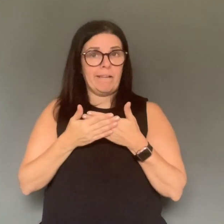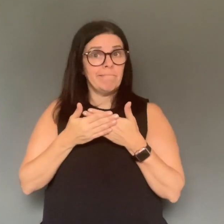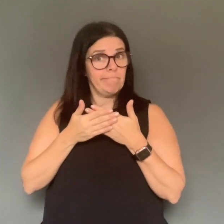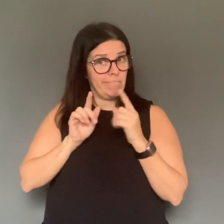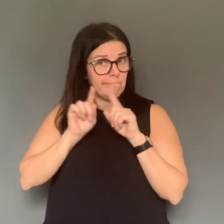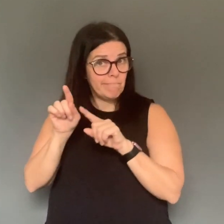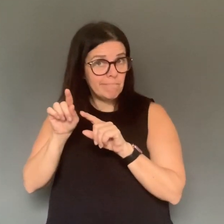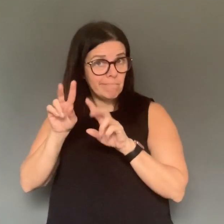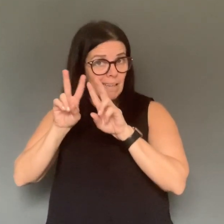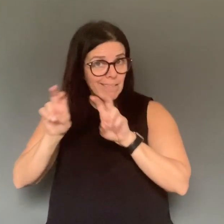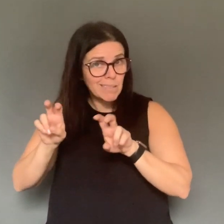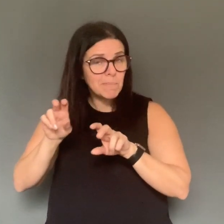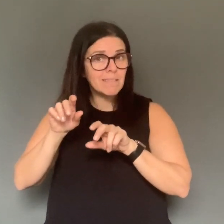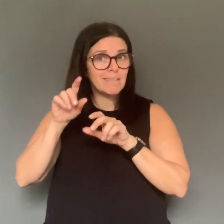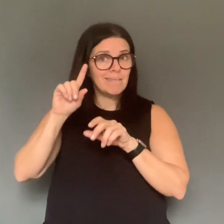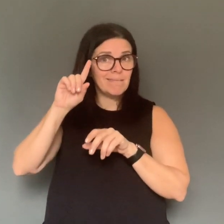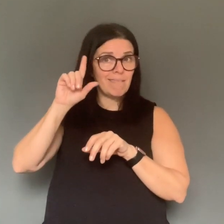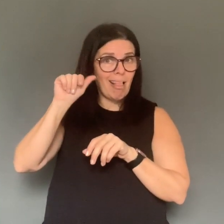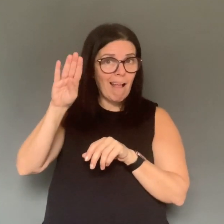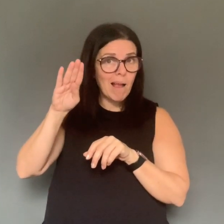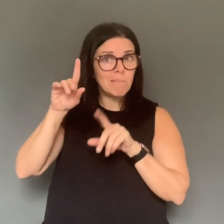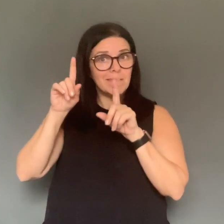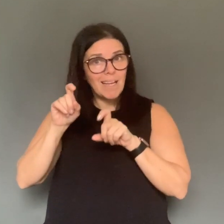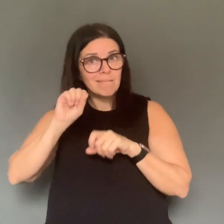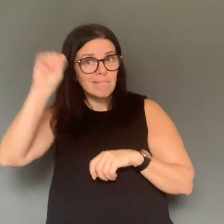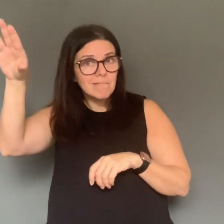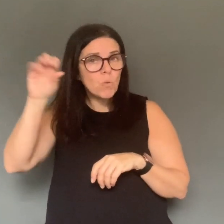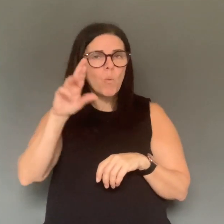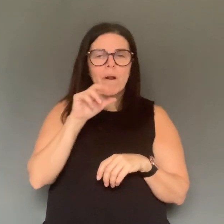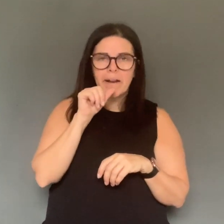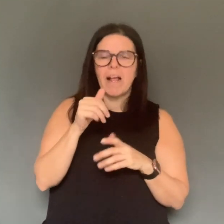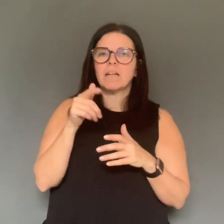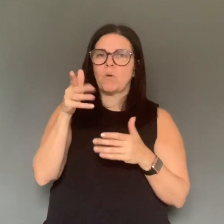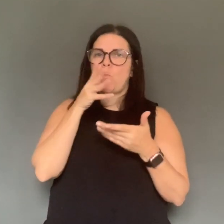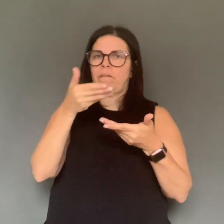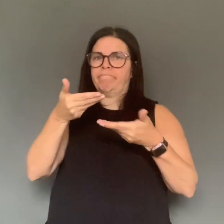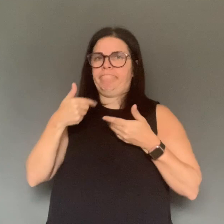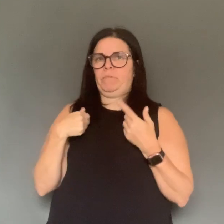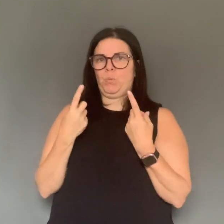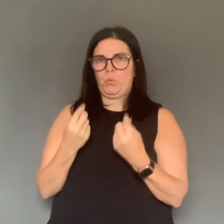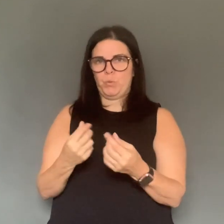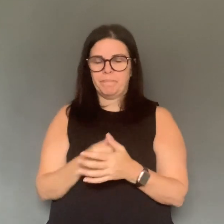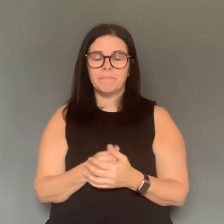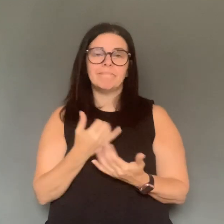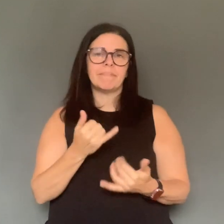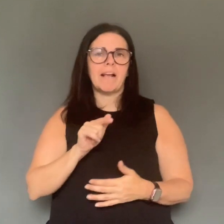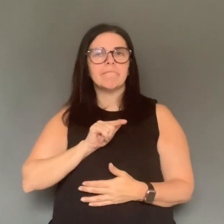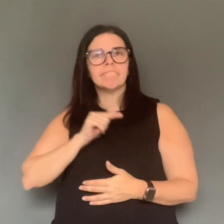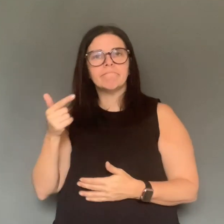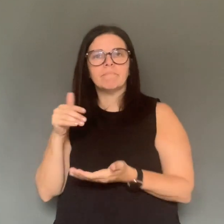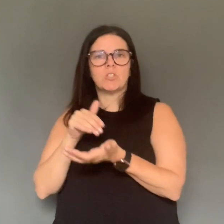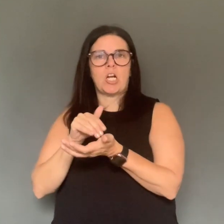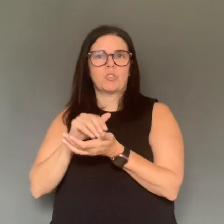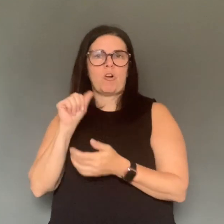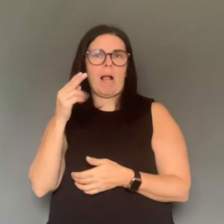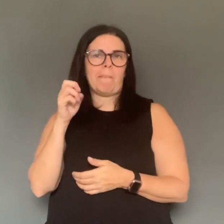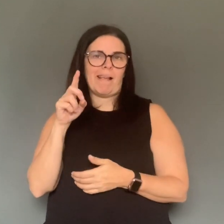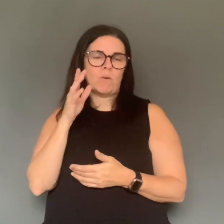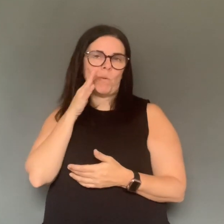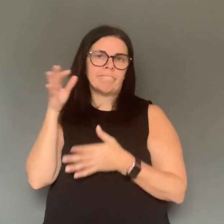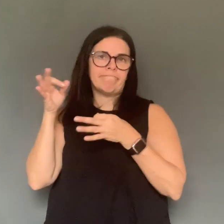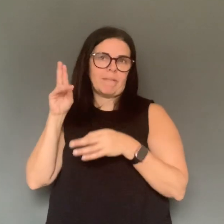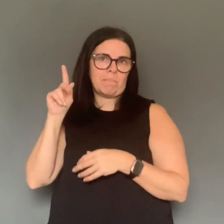Good morning everyone. Today it is with great regret and sadness that we report our first COVID-19 death in our community.